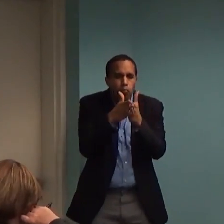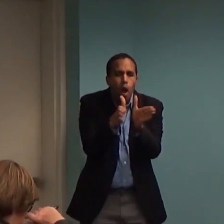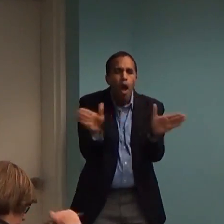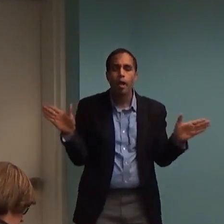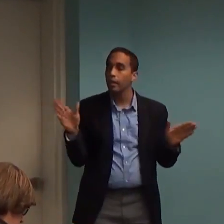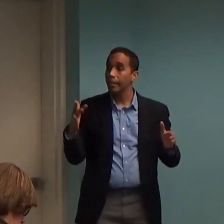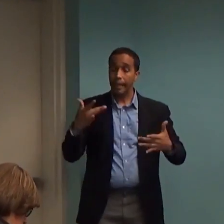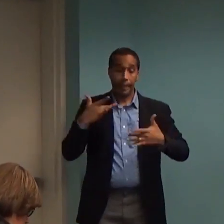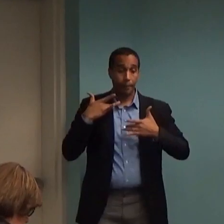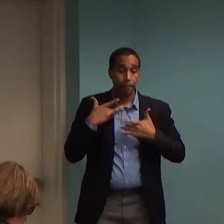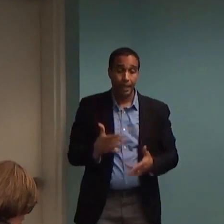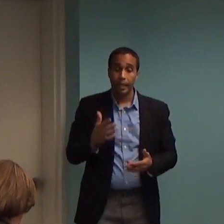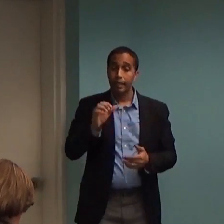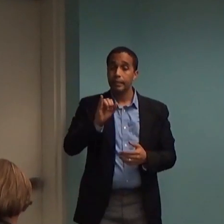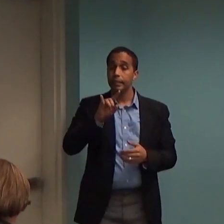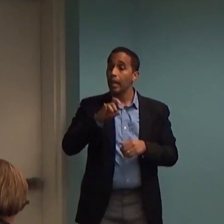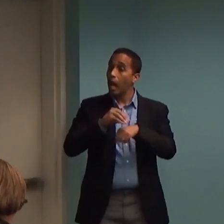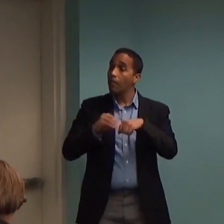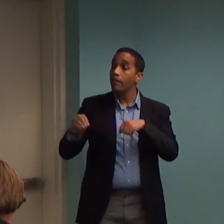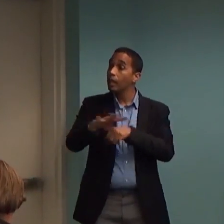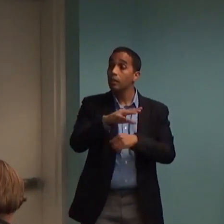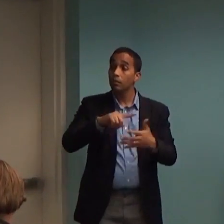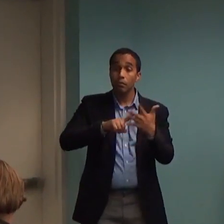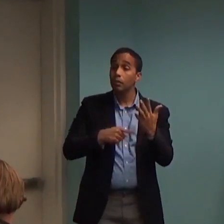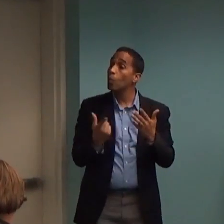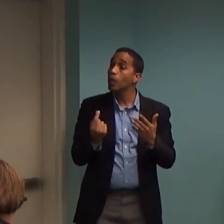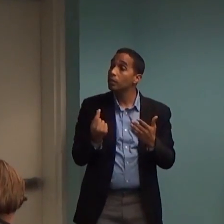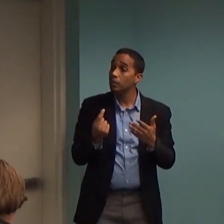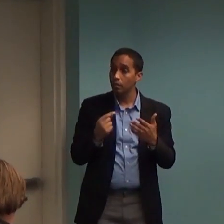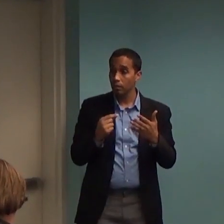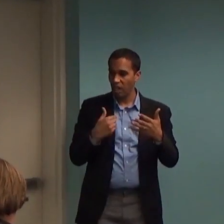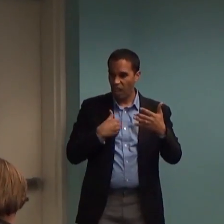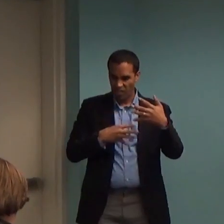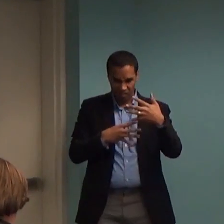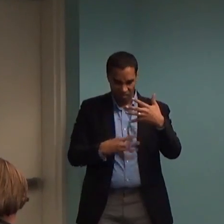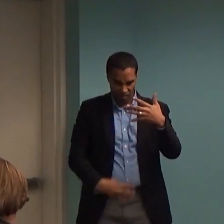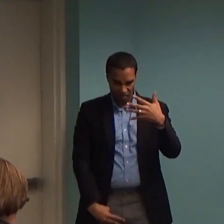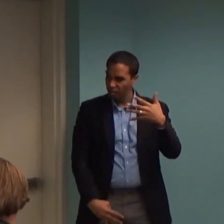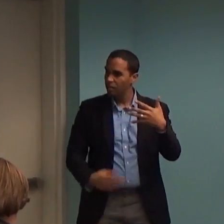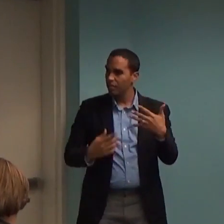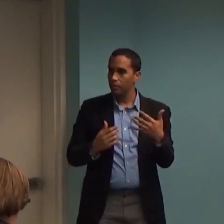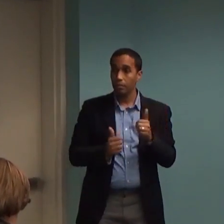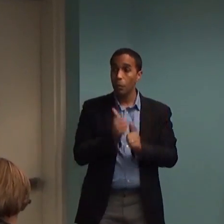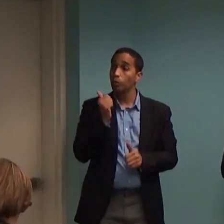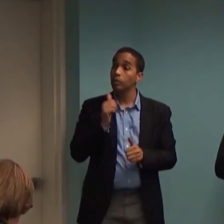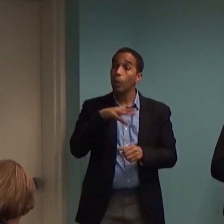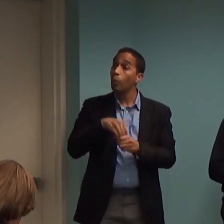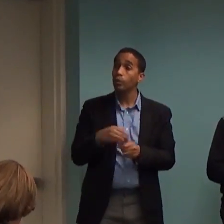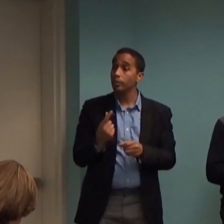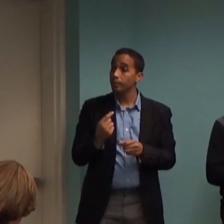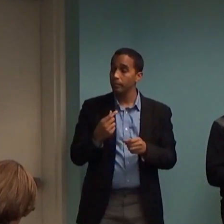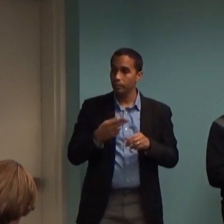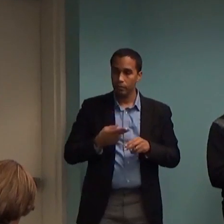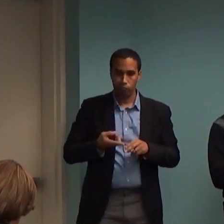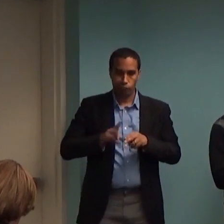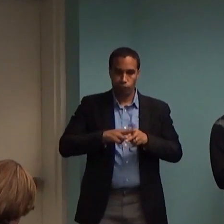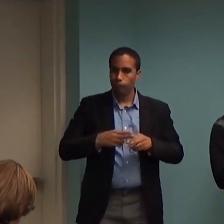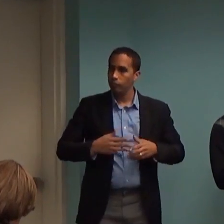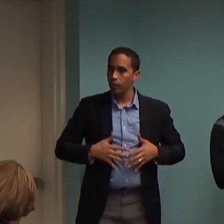psychiatric medications. They are numerous and they include the following. Most psychiatric medications have weight gain associated with them. In fact, almost